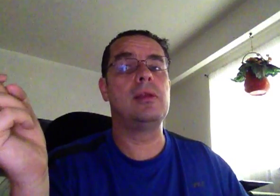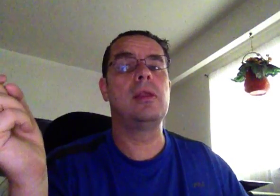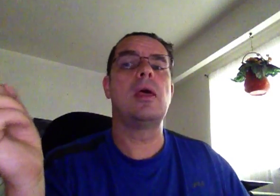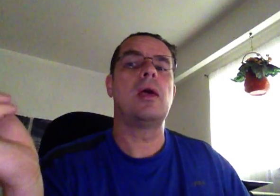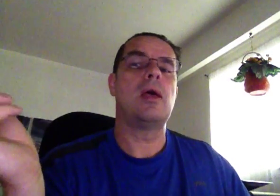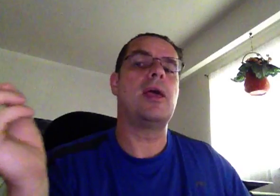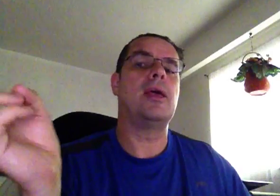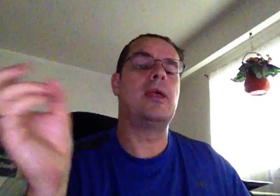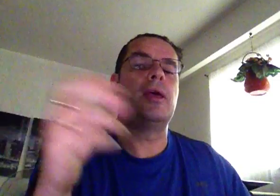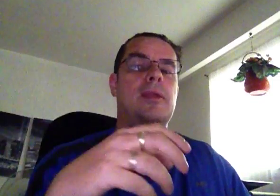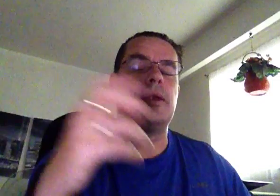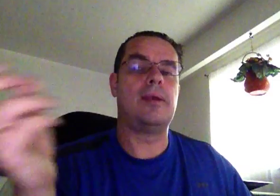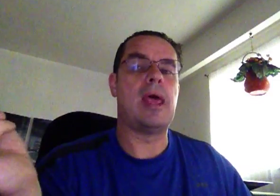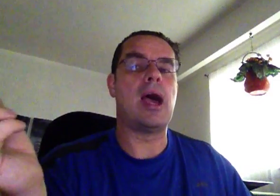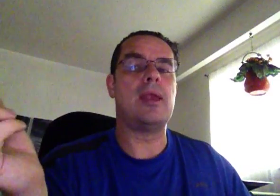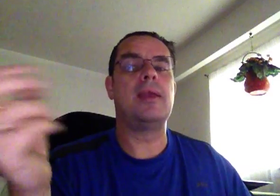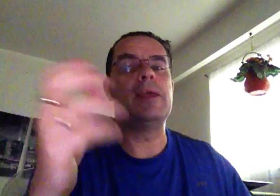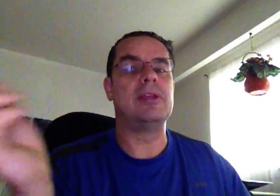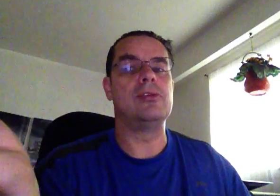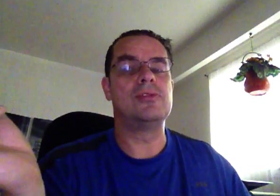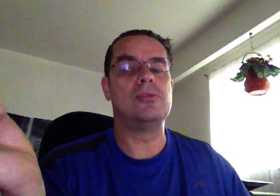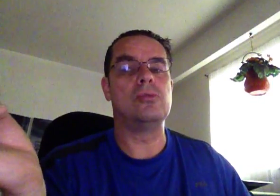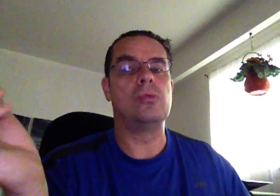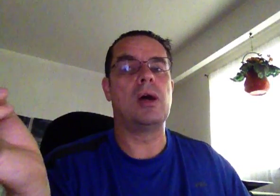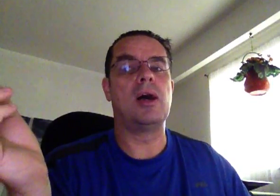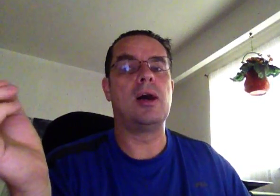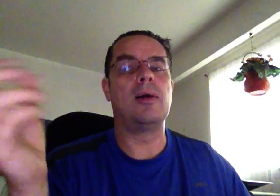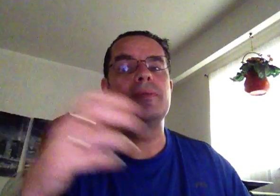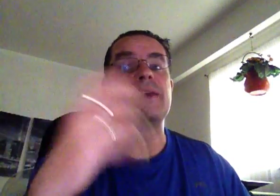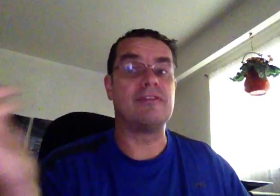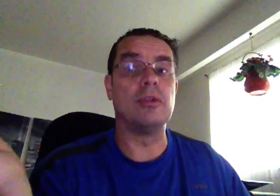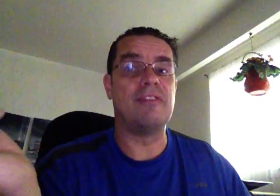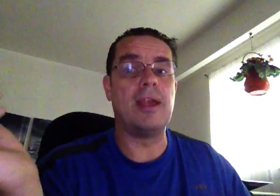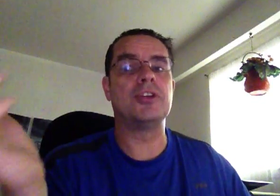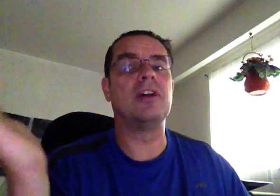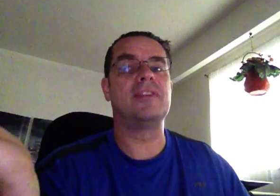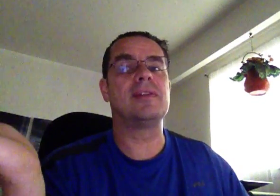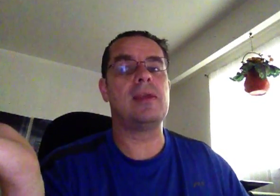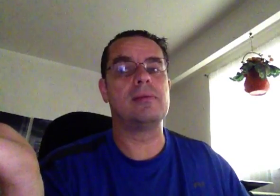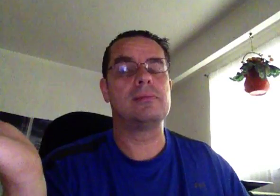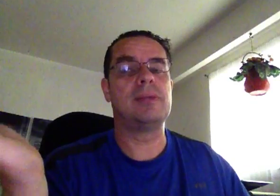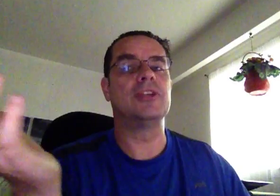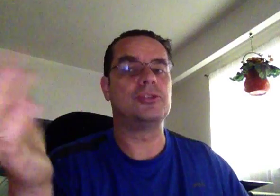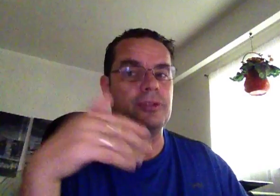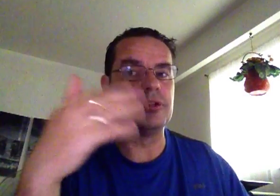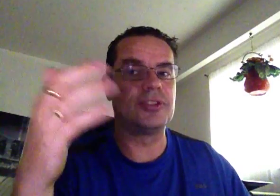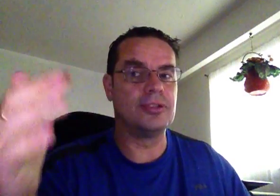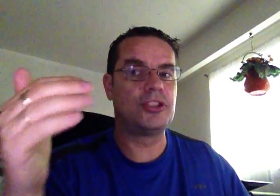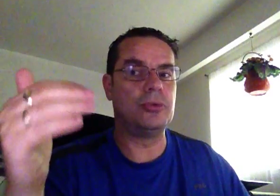and not enabling you to take full advantage of tick data because you're still chewing